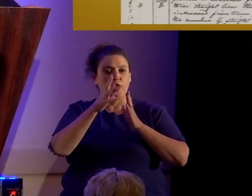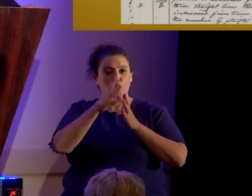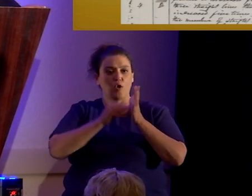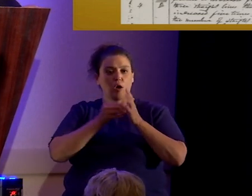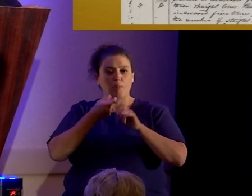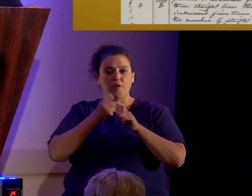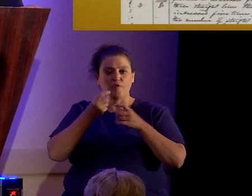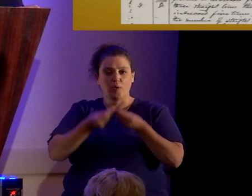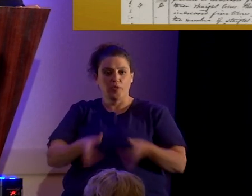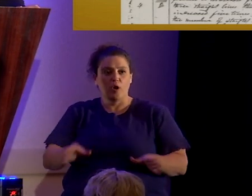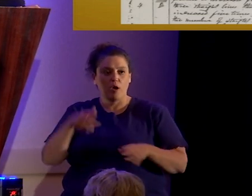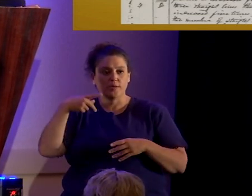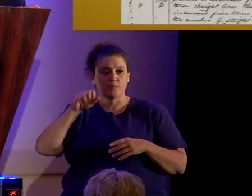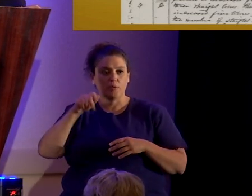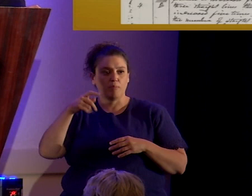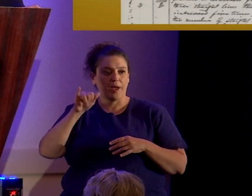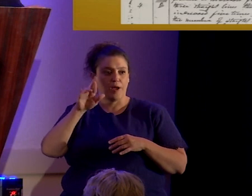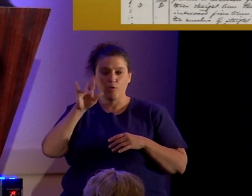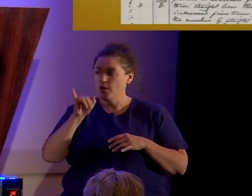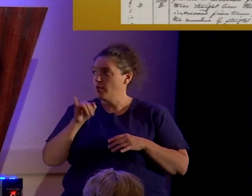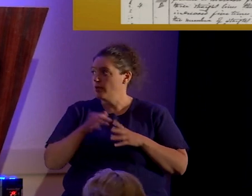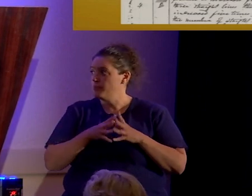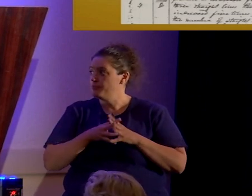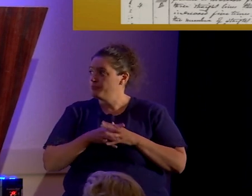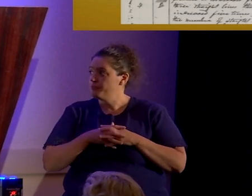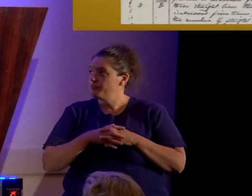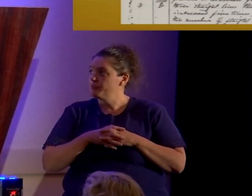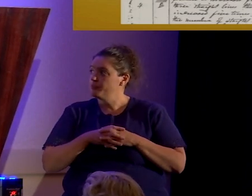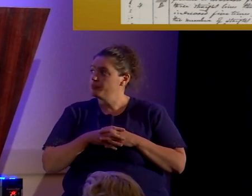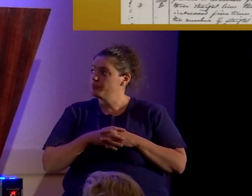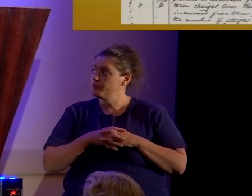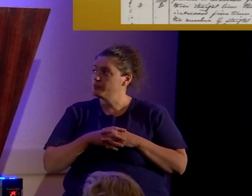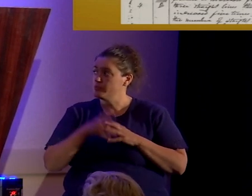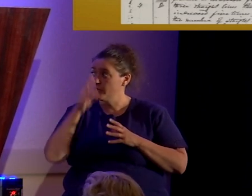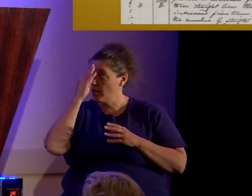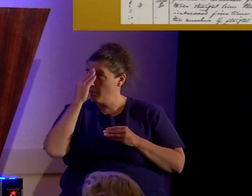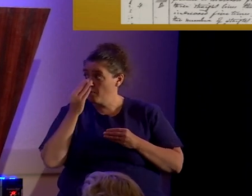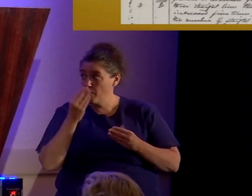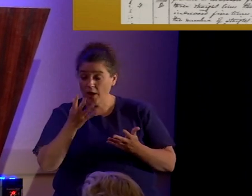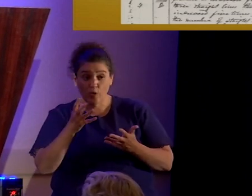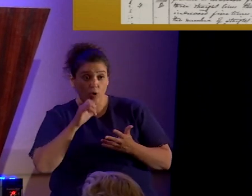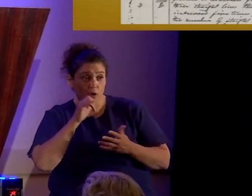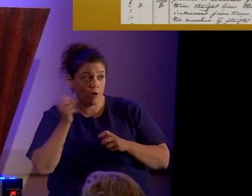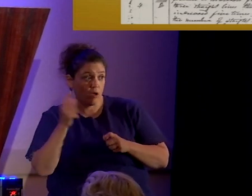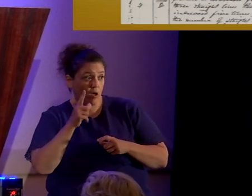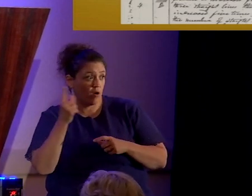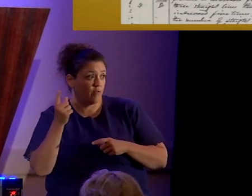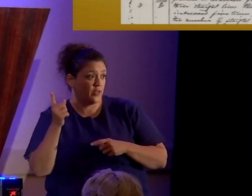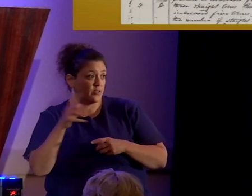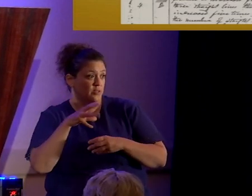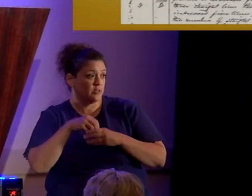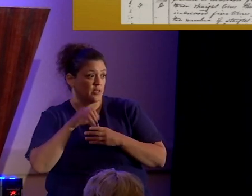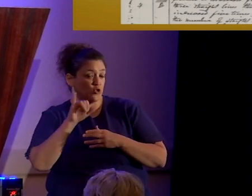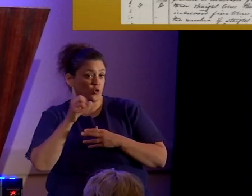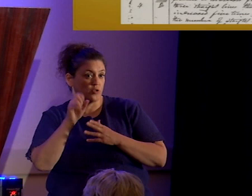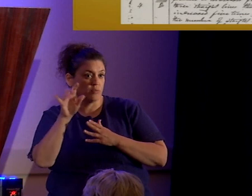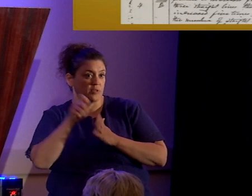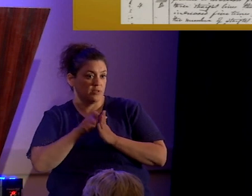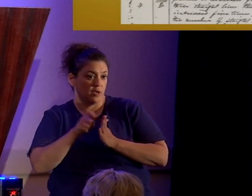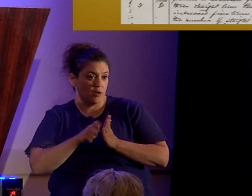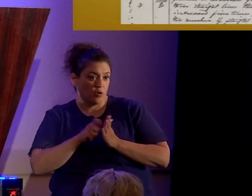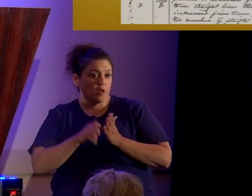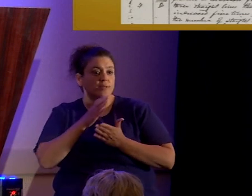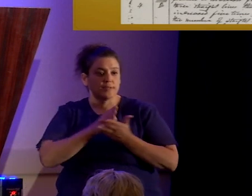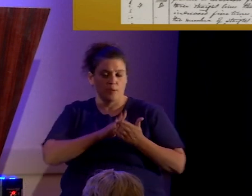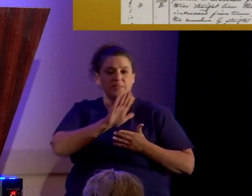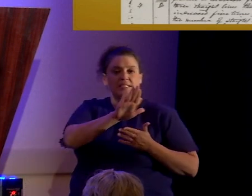papyri. Uh, by the way, not all of this is in Joseph Smith's handwriting. Some of it is in